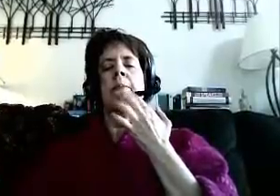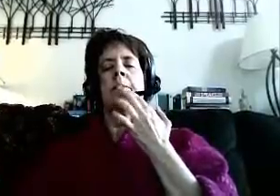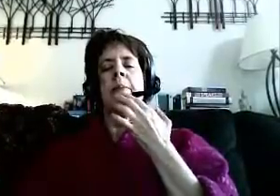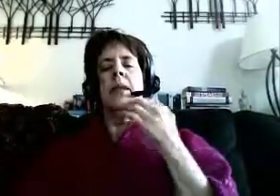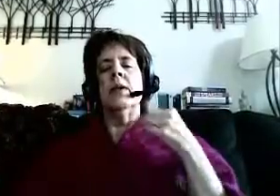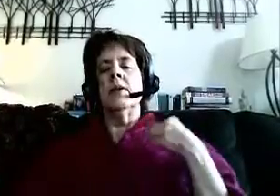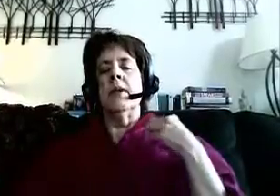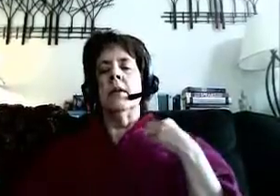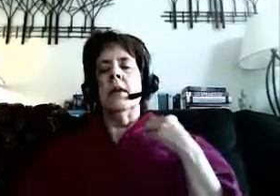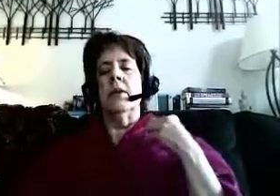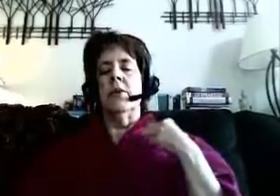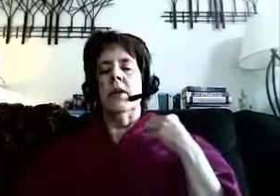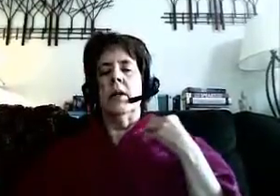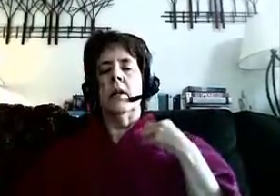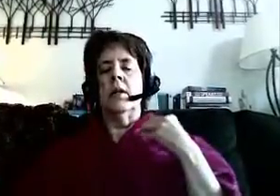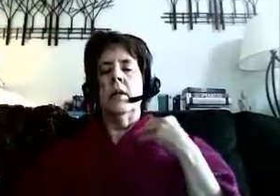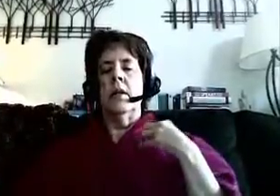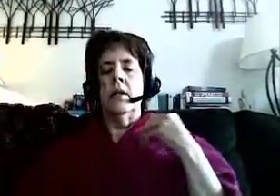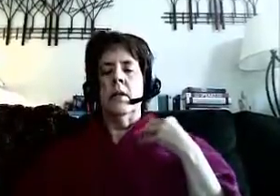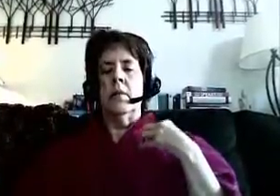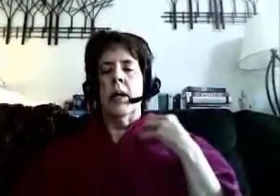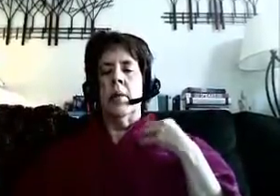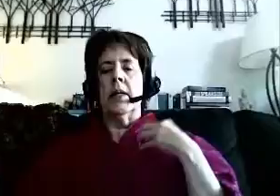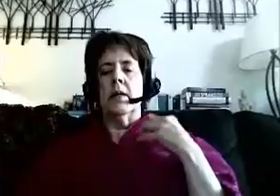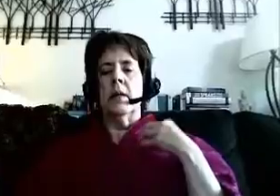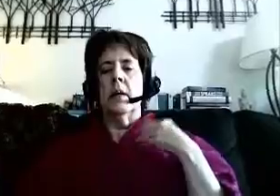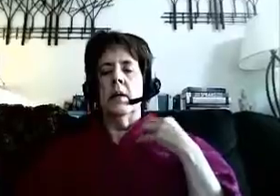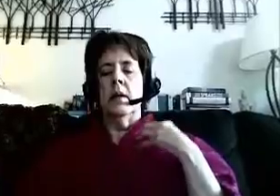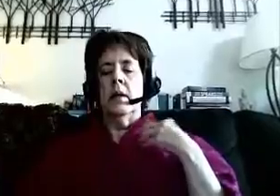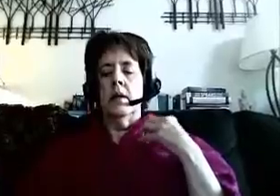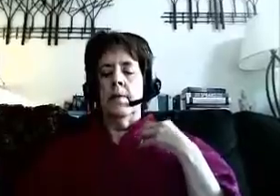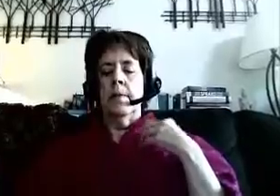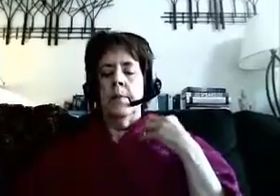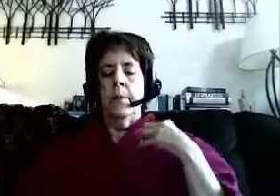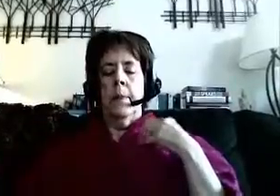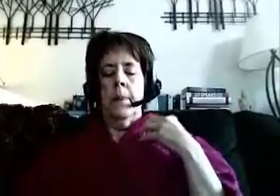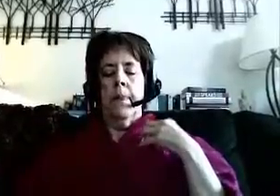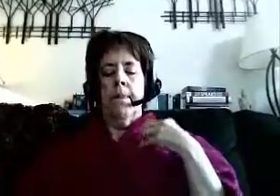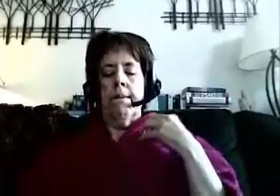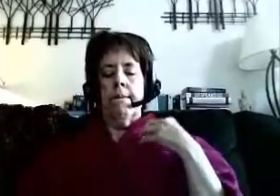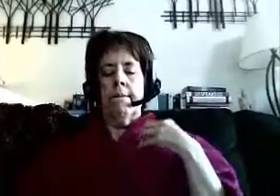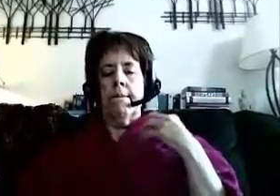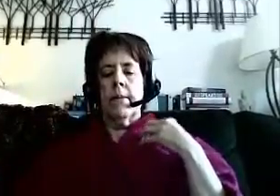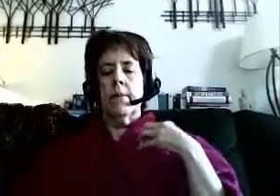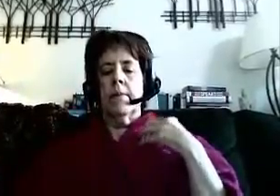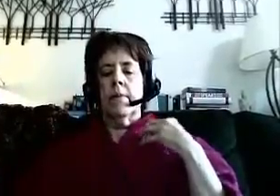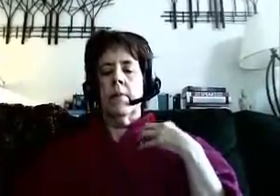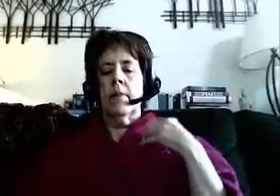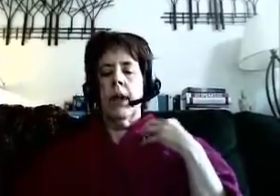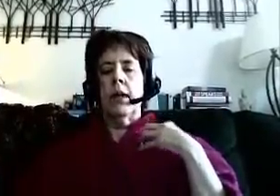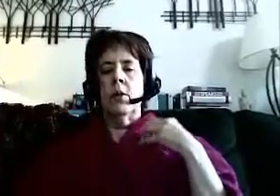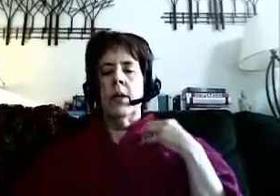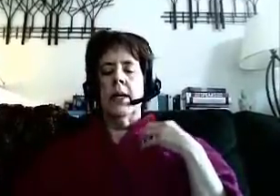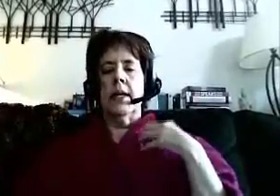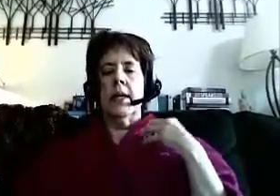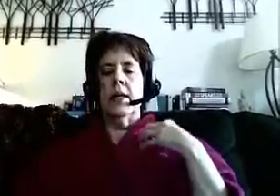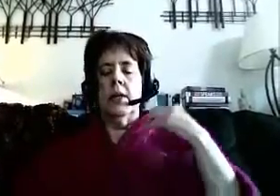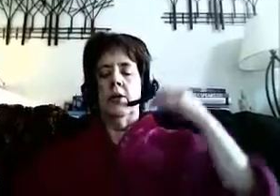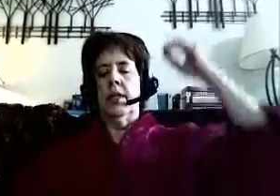I hear some tail enders in there some yabats I know that as I continue to